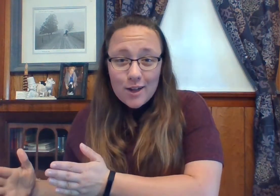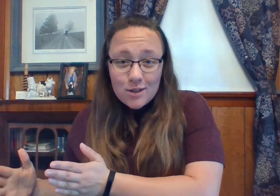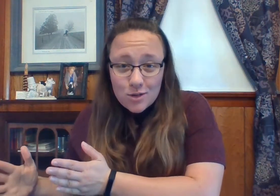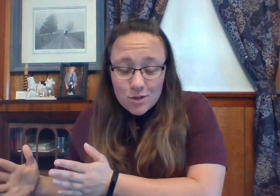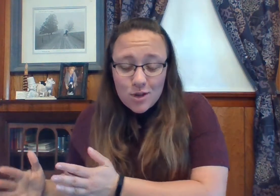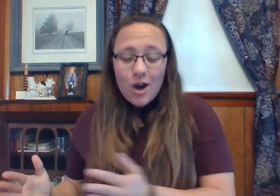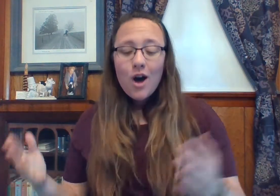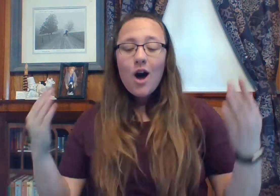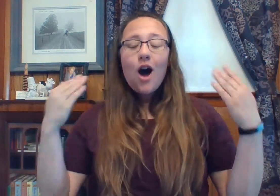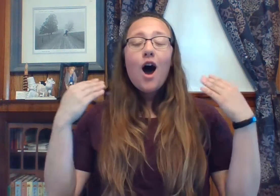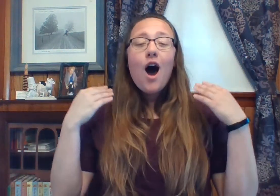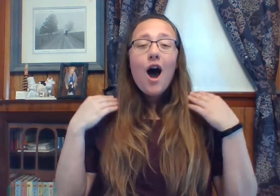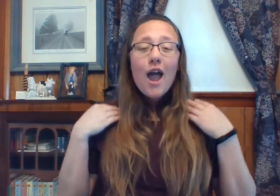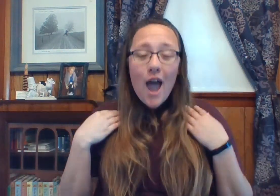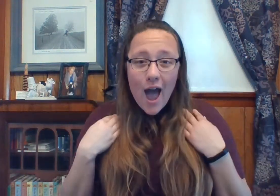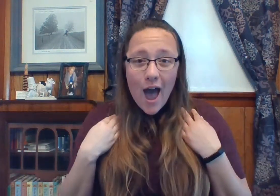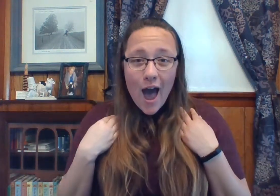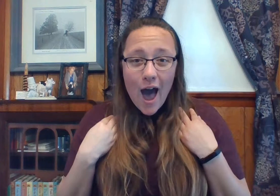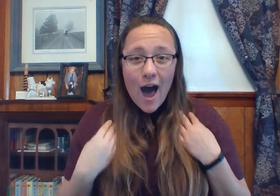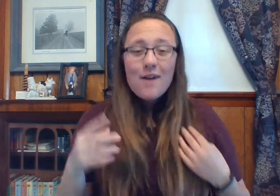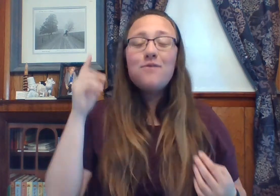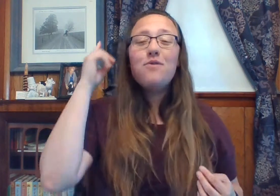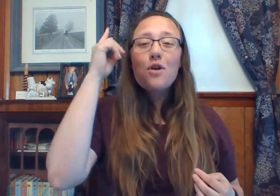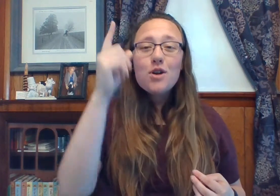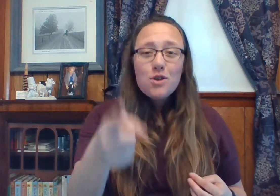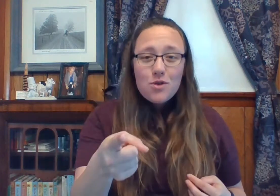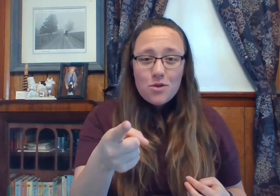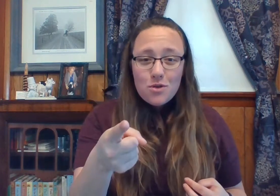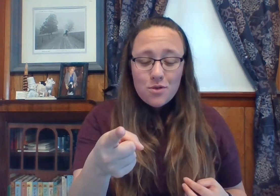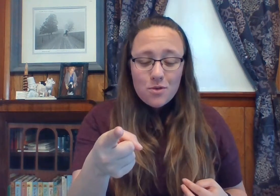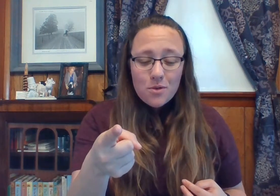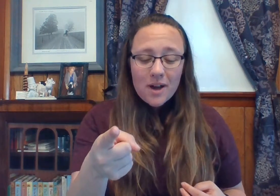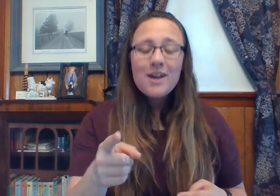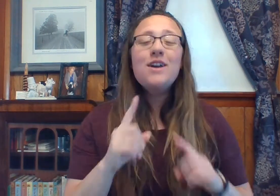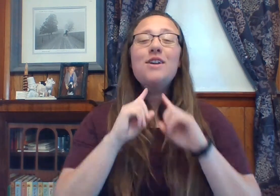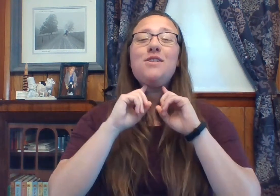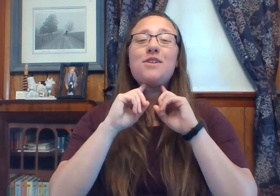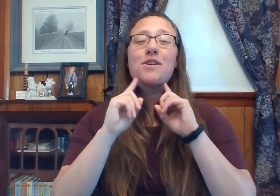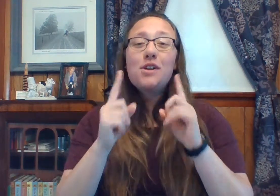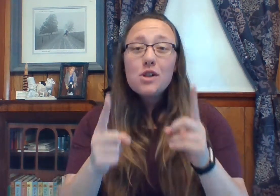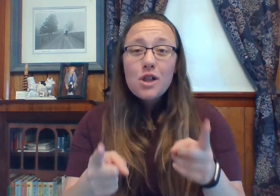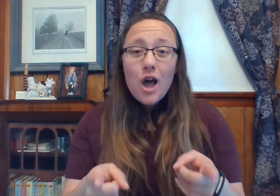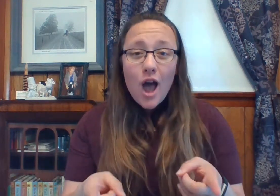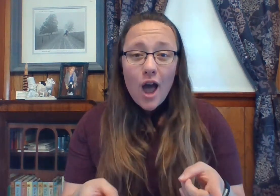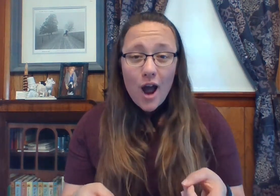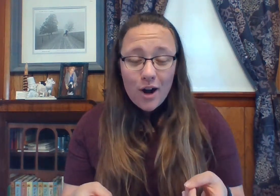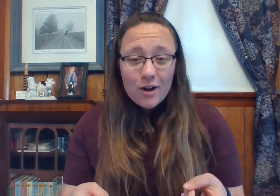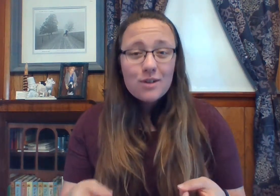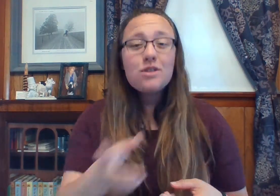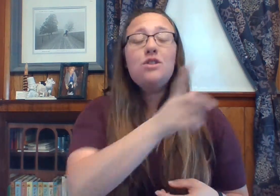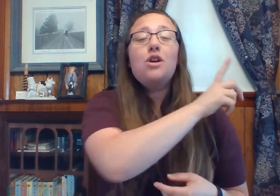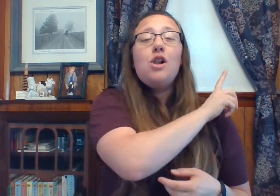I have for you, declares the